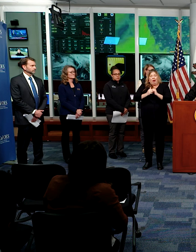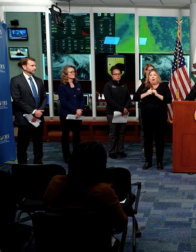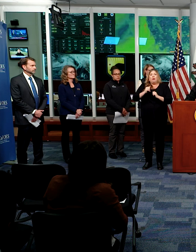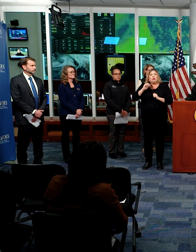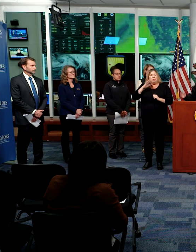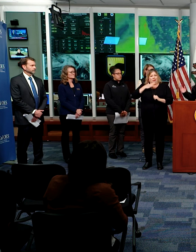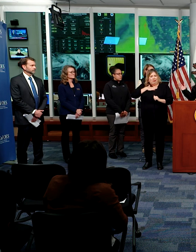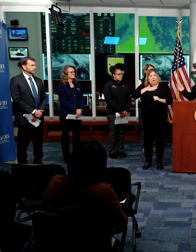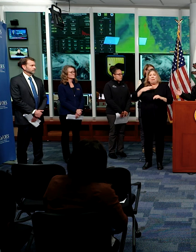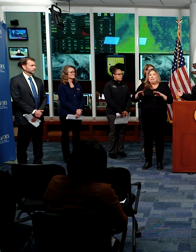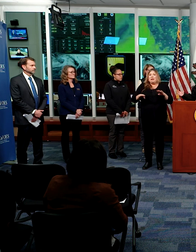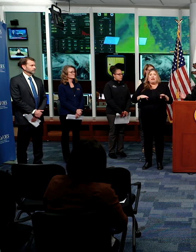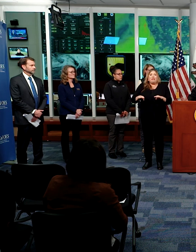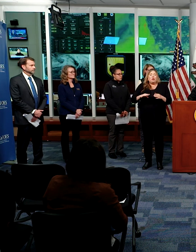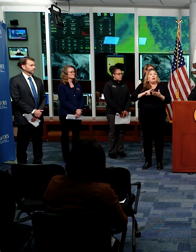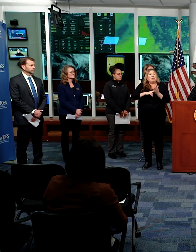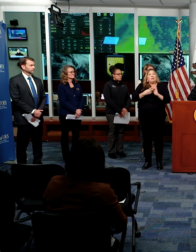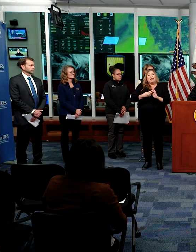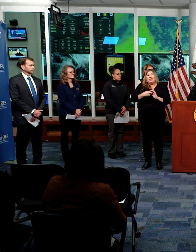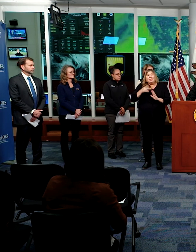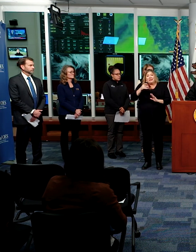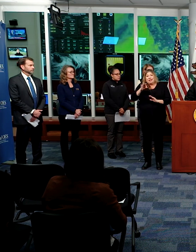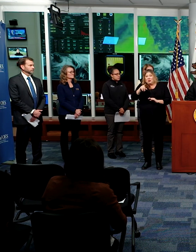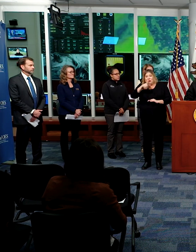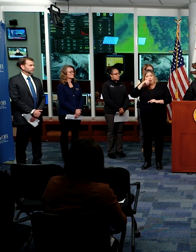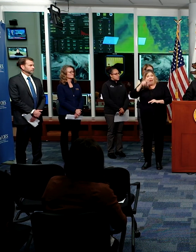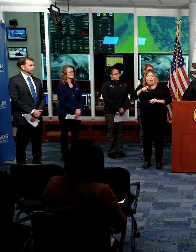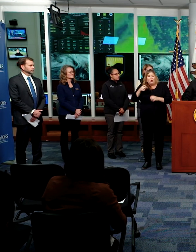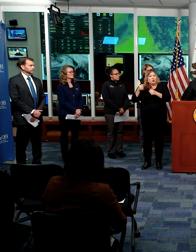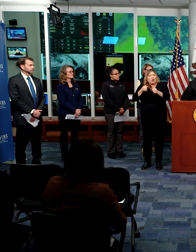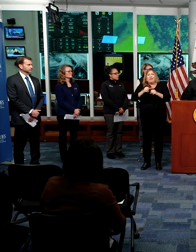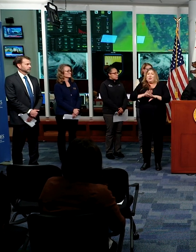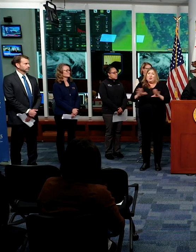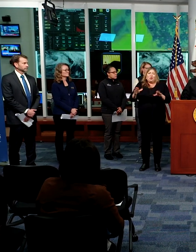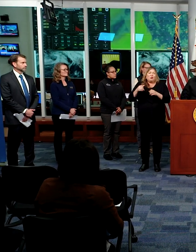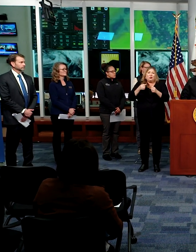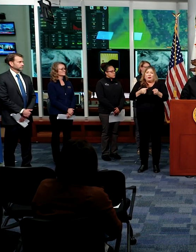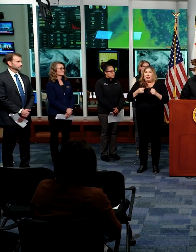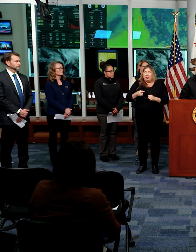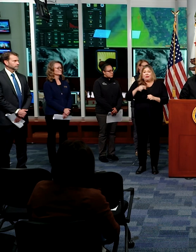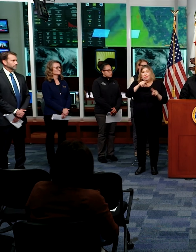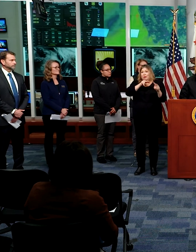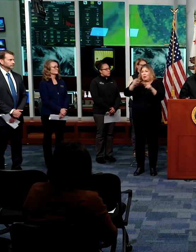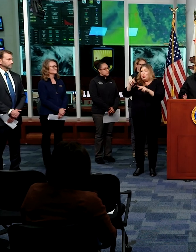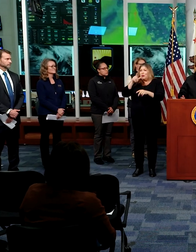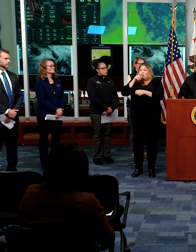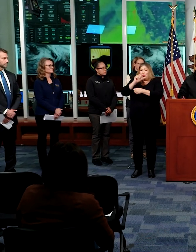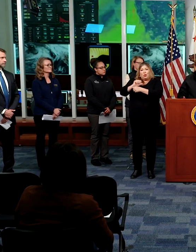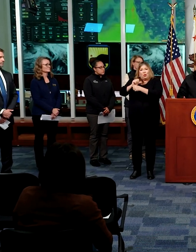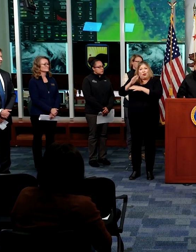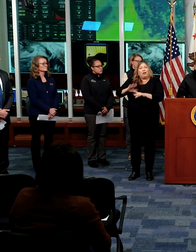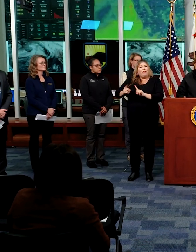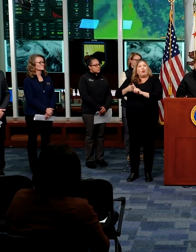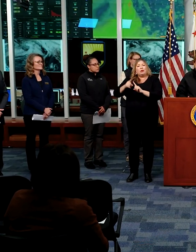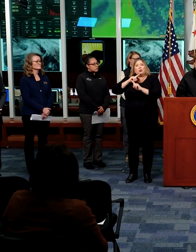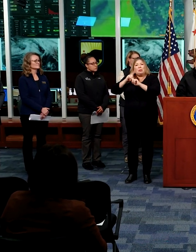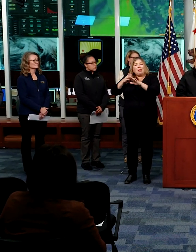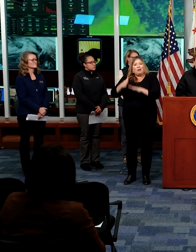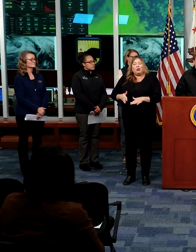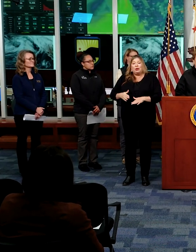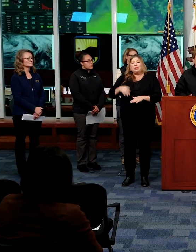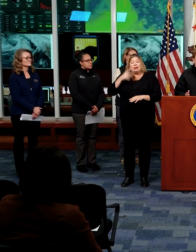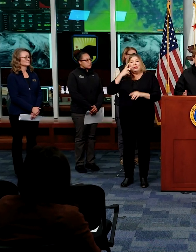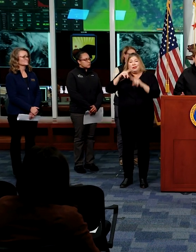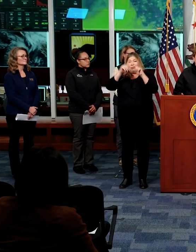behavior, whether it's don't travel if you don't need to, watch out for the first responders, don't go around barriers,